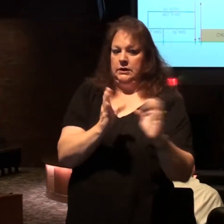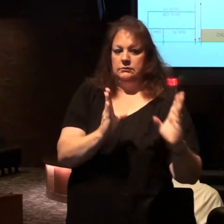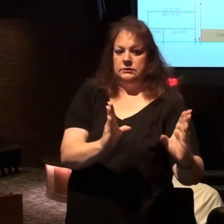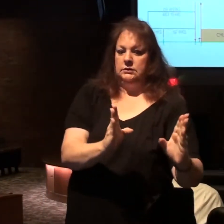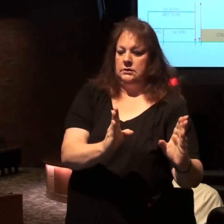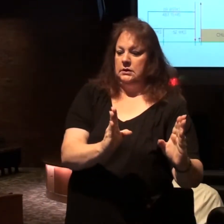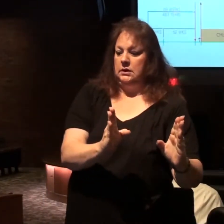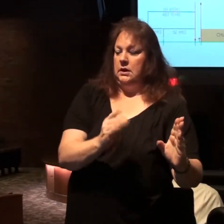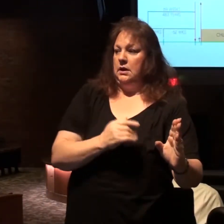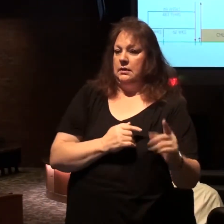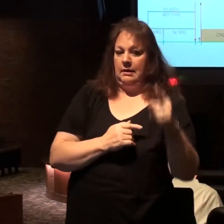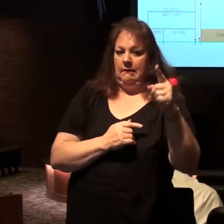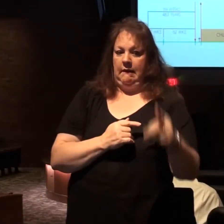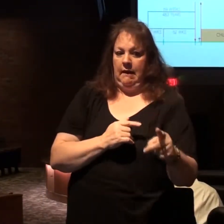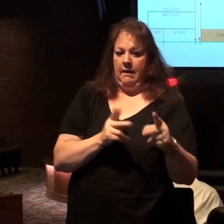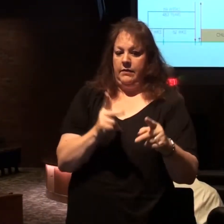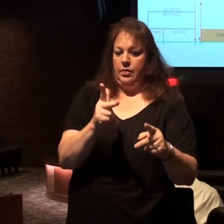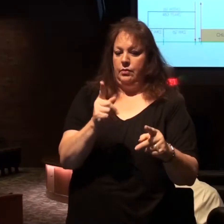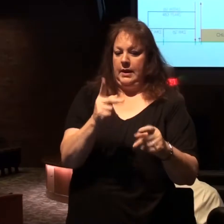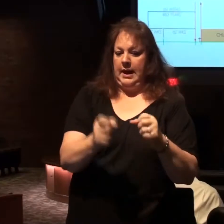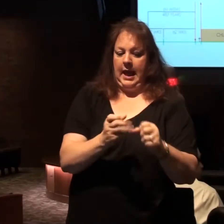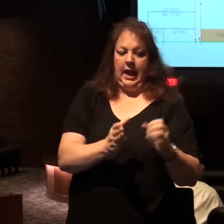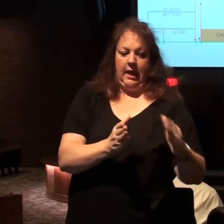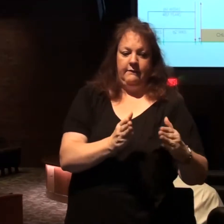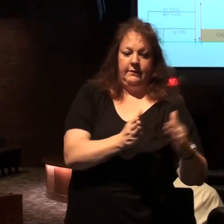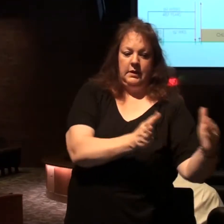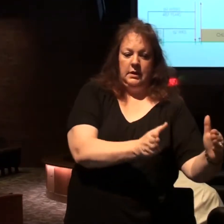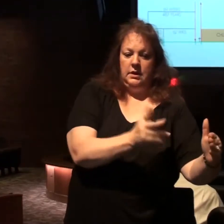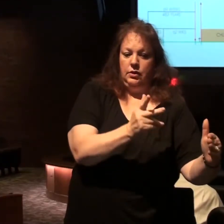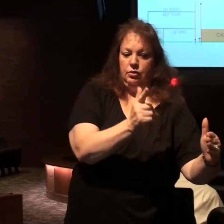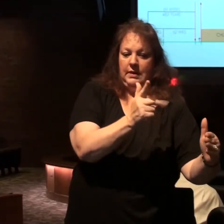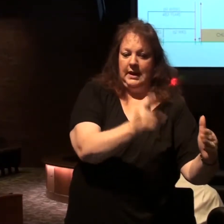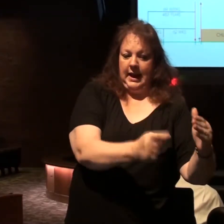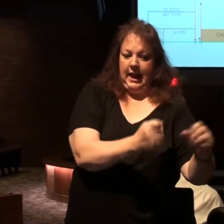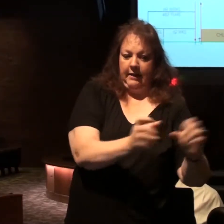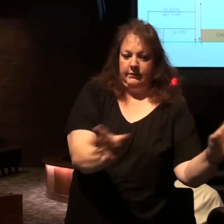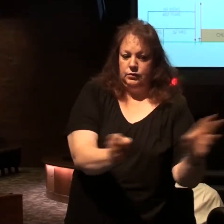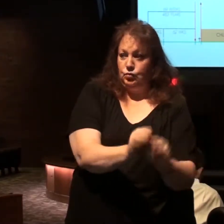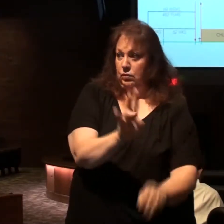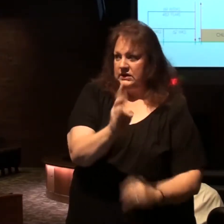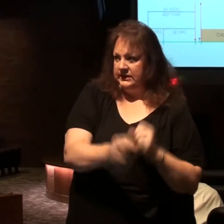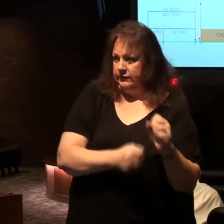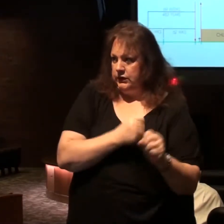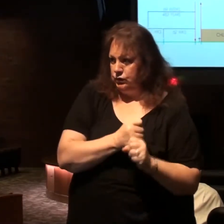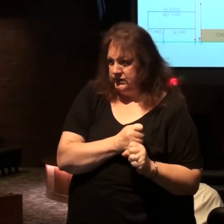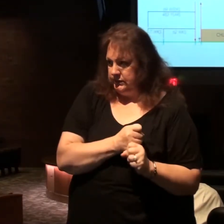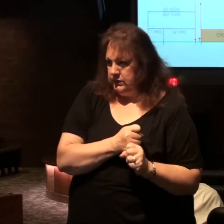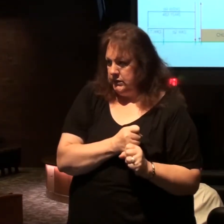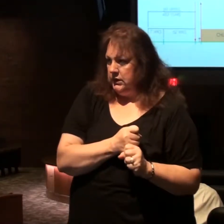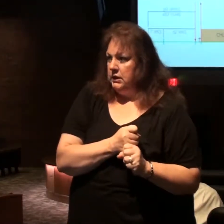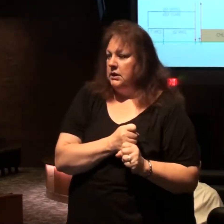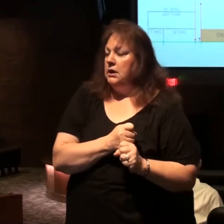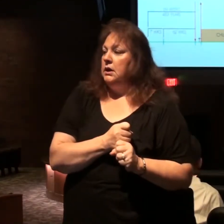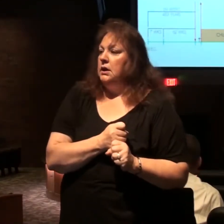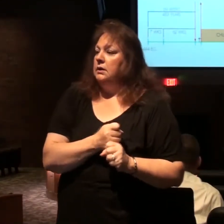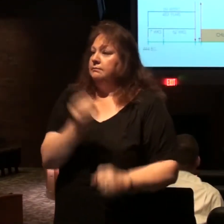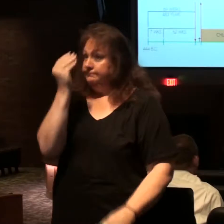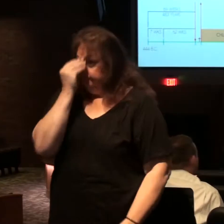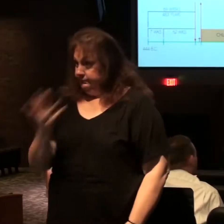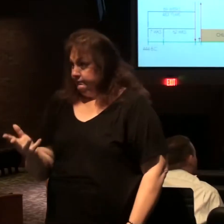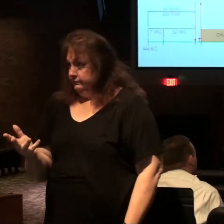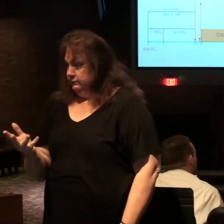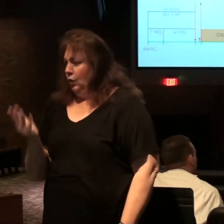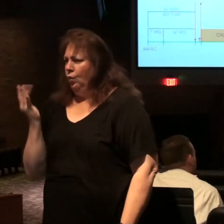is divided into two three and a half year periods that's seven year period. I'm mentioning that